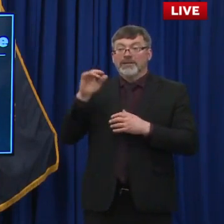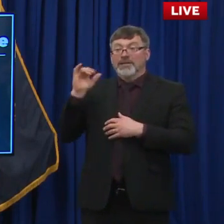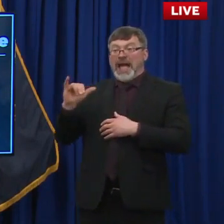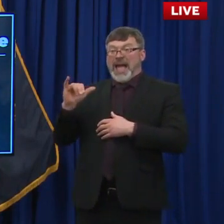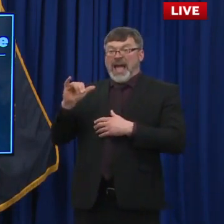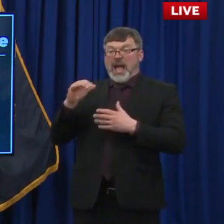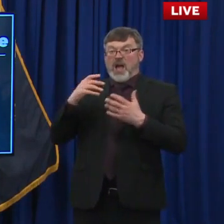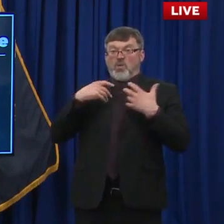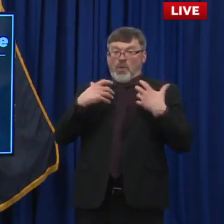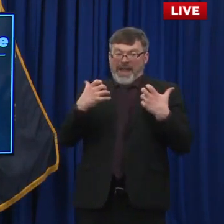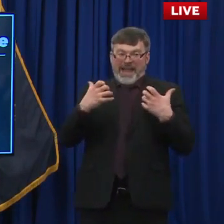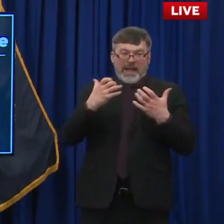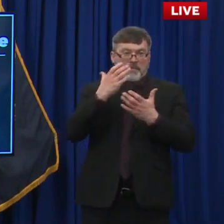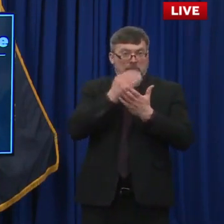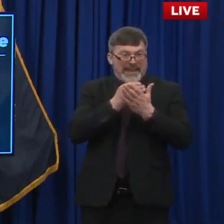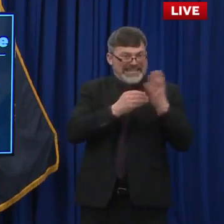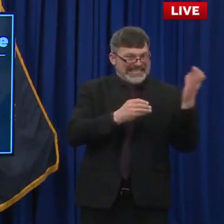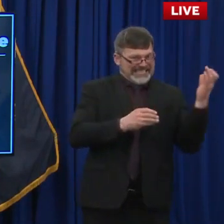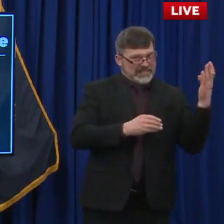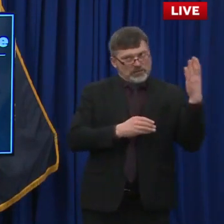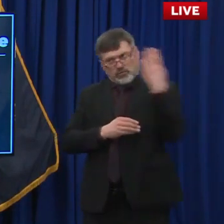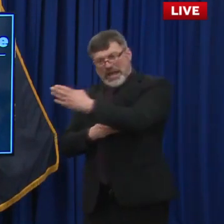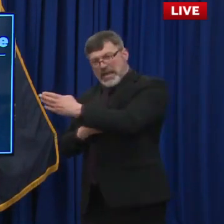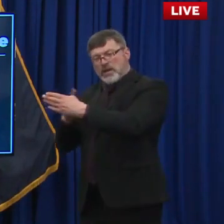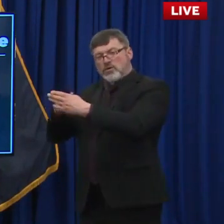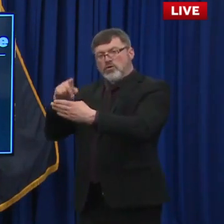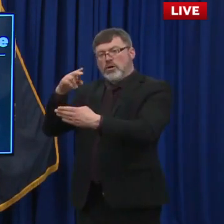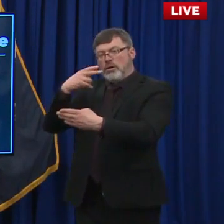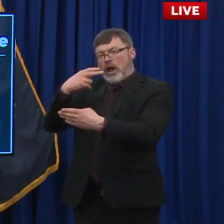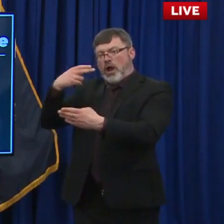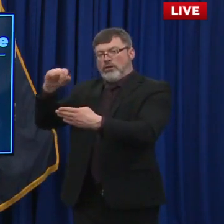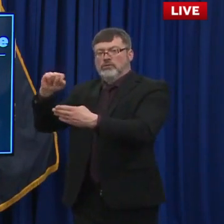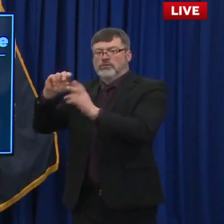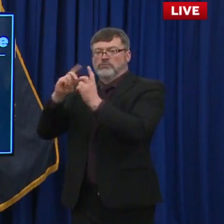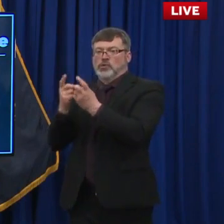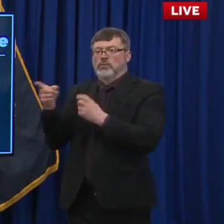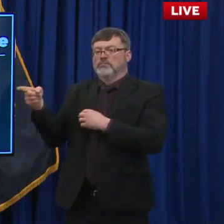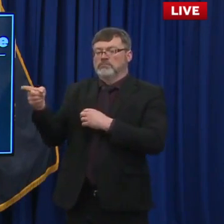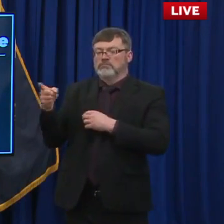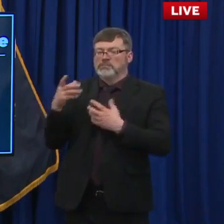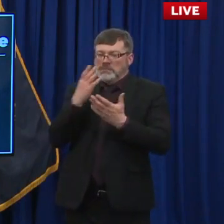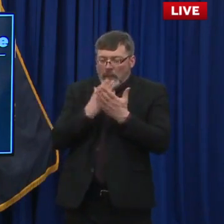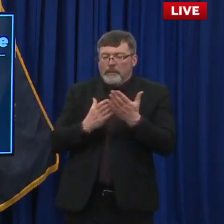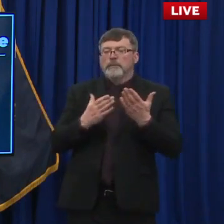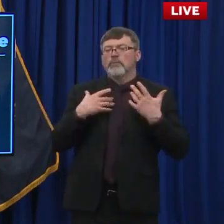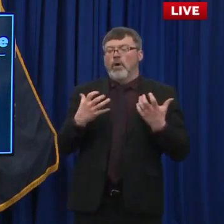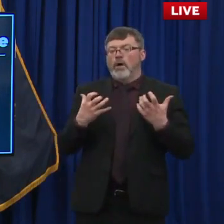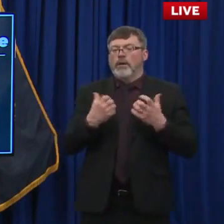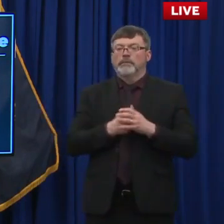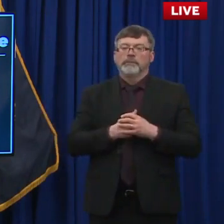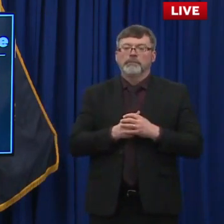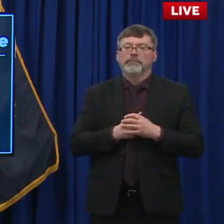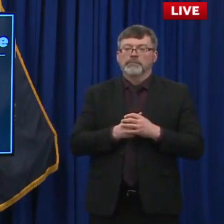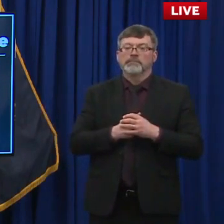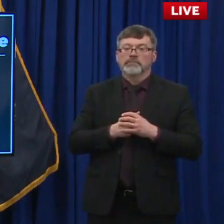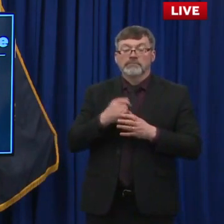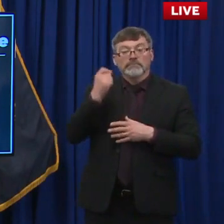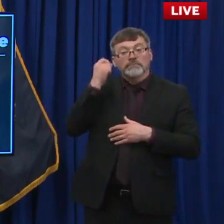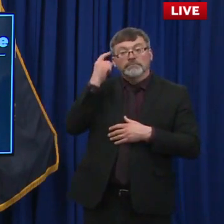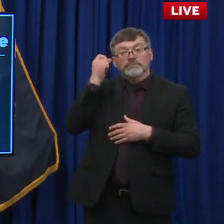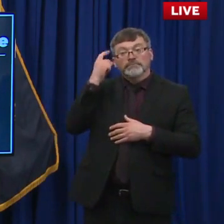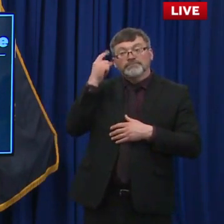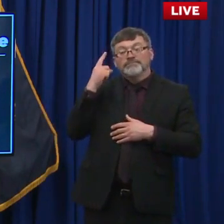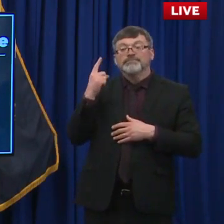they can react more more, um, nimbly to the COVID crisis. Uh, but with all the capital potential, the one time